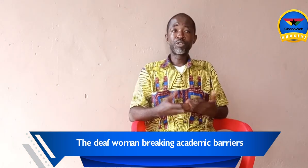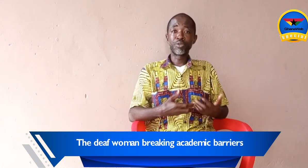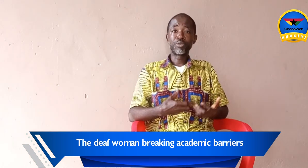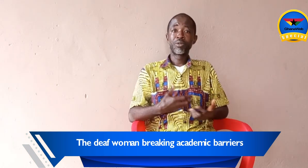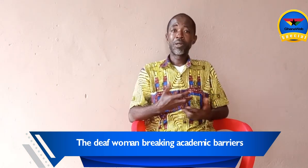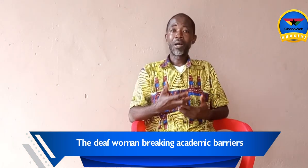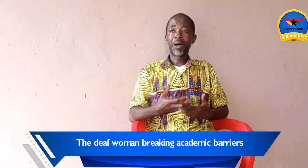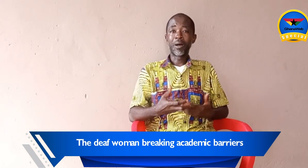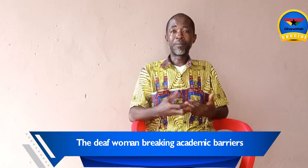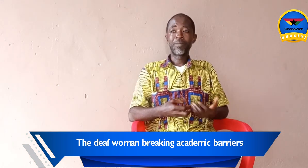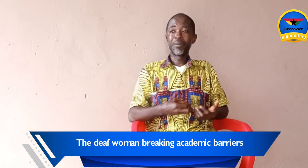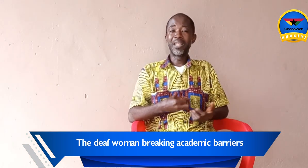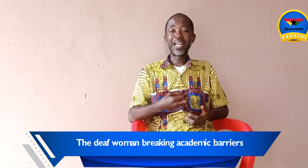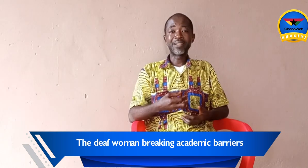learning something.